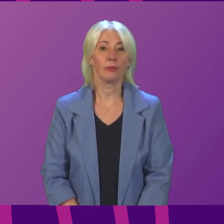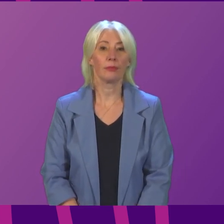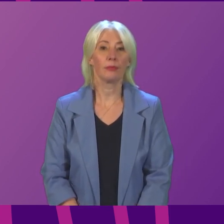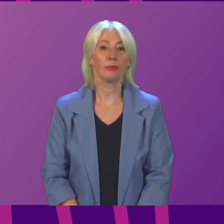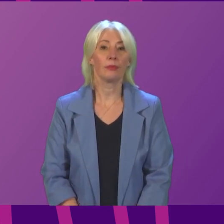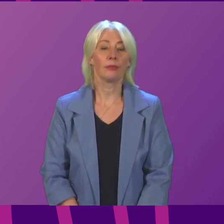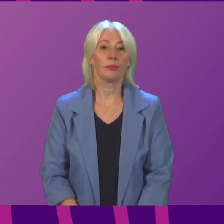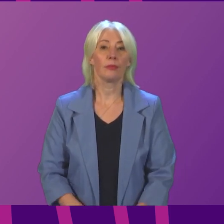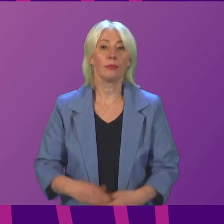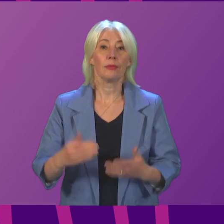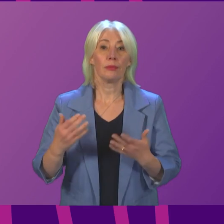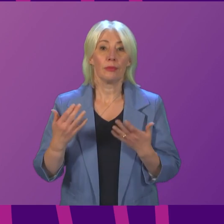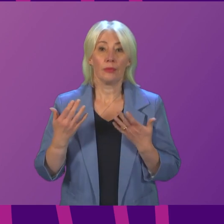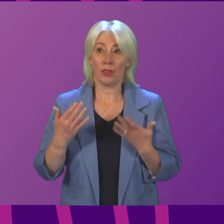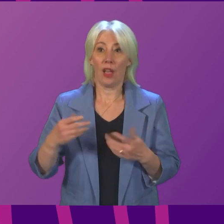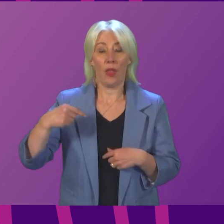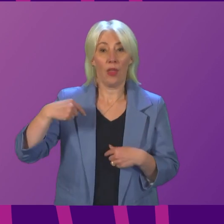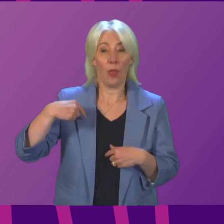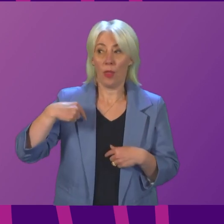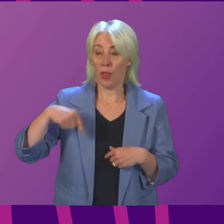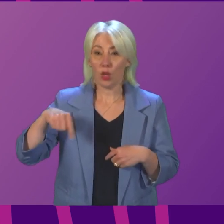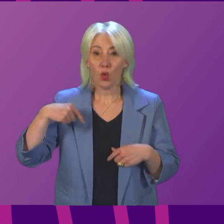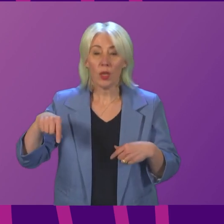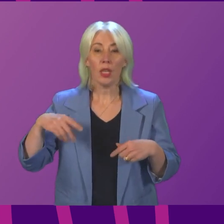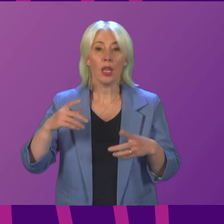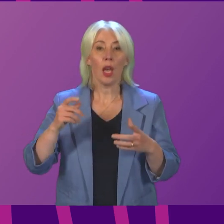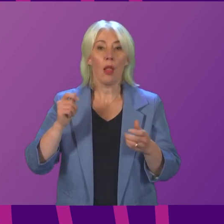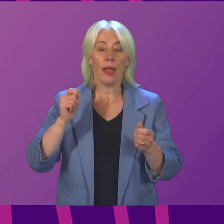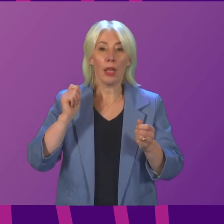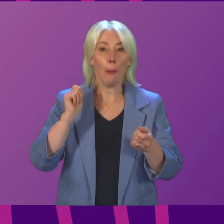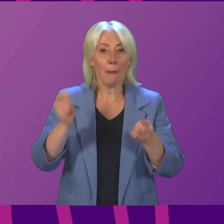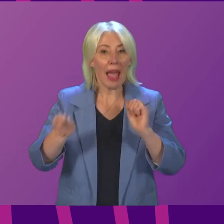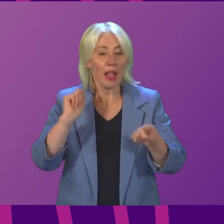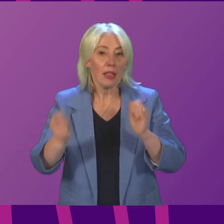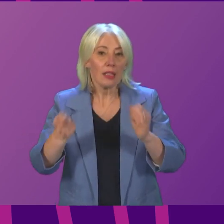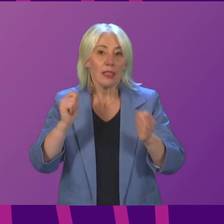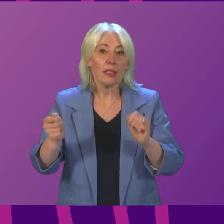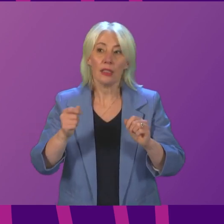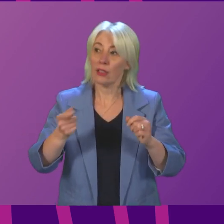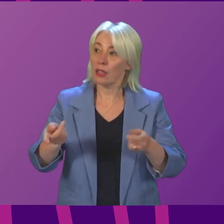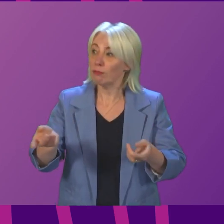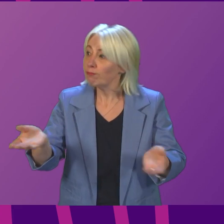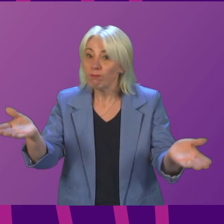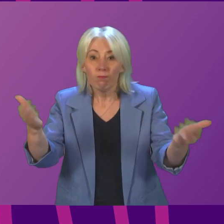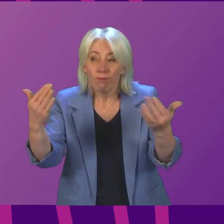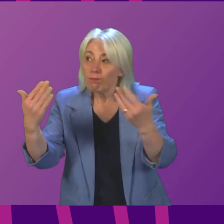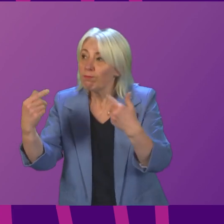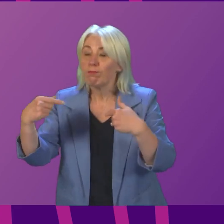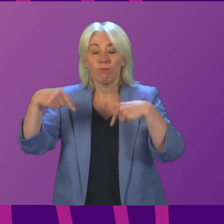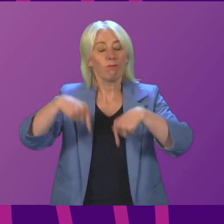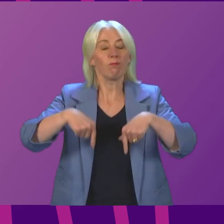We're ringing a lot of bells this week. It's a traditional call to worship and challenge for injustice and evil.